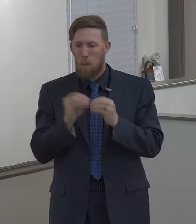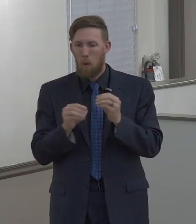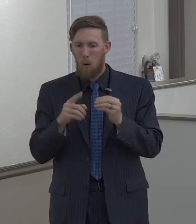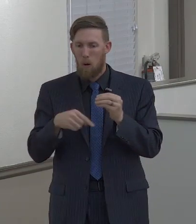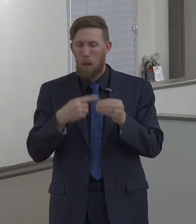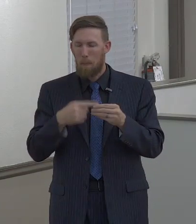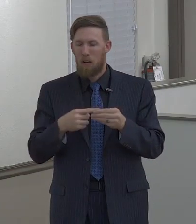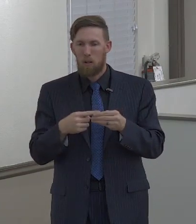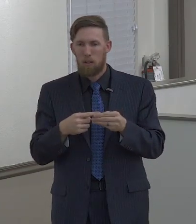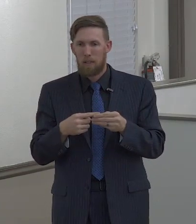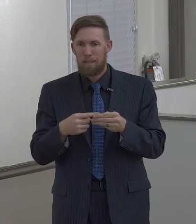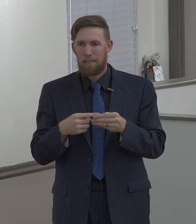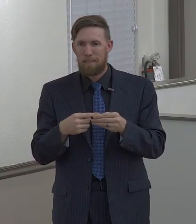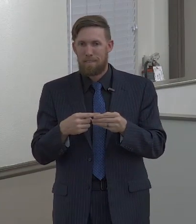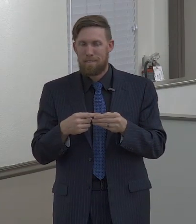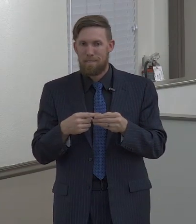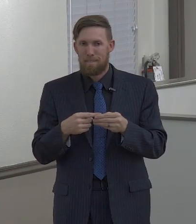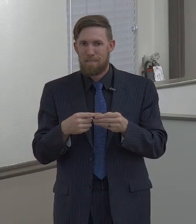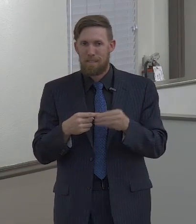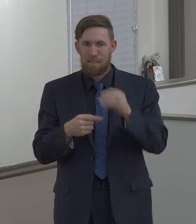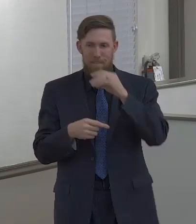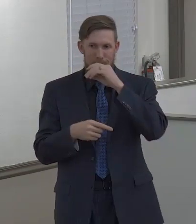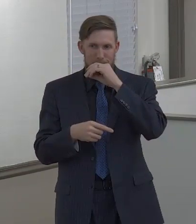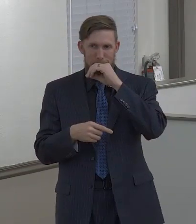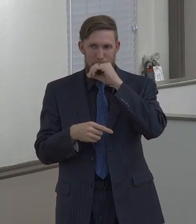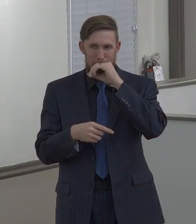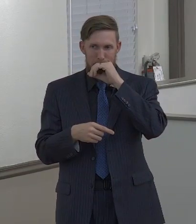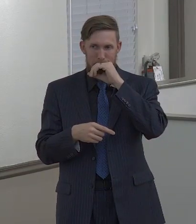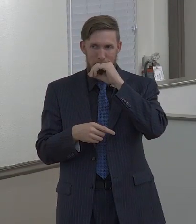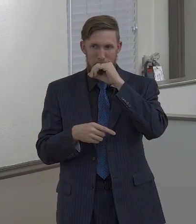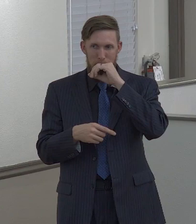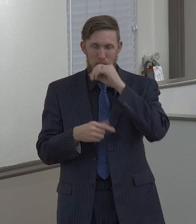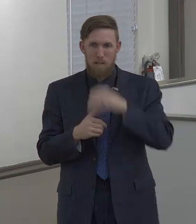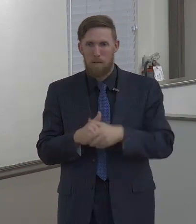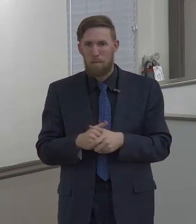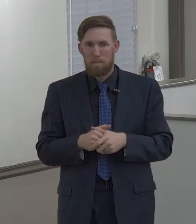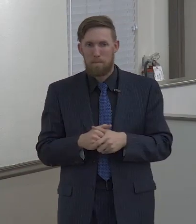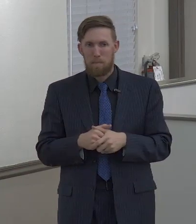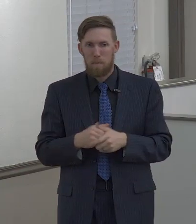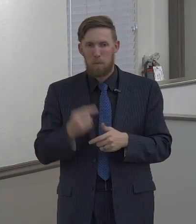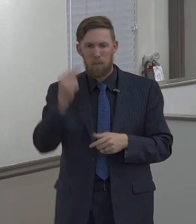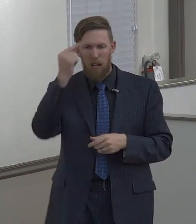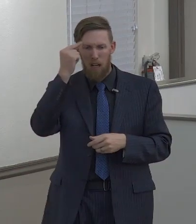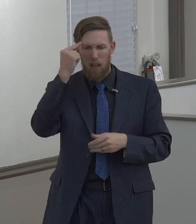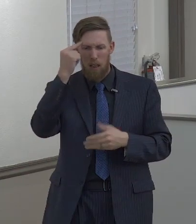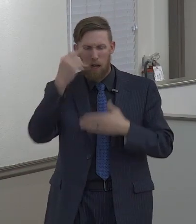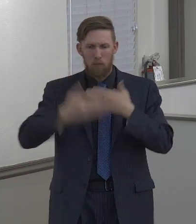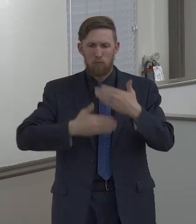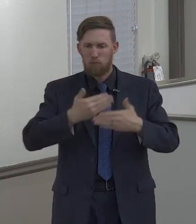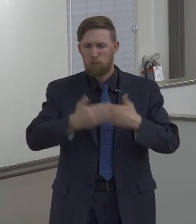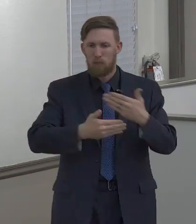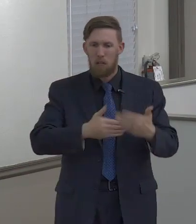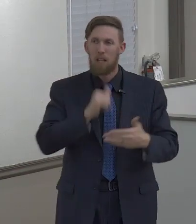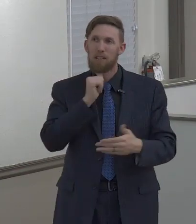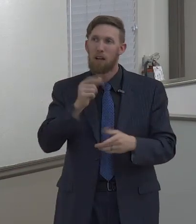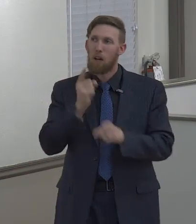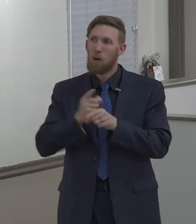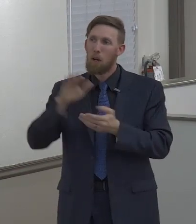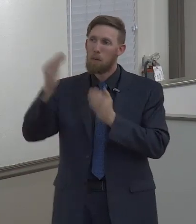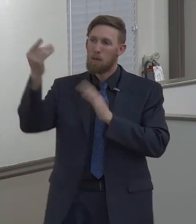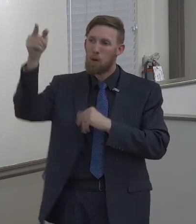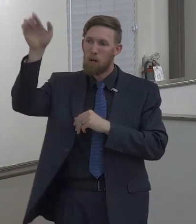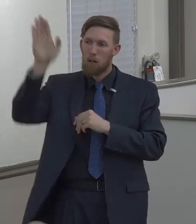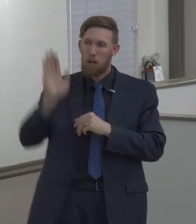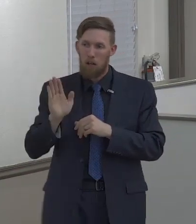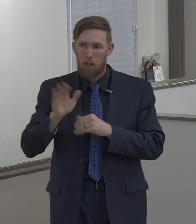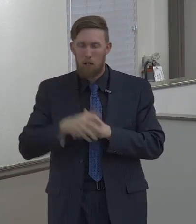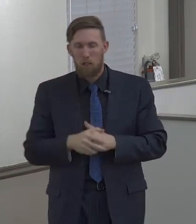And this one is more broad. It's speaking to just a struggling thought life. A thought life that